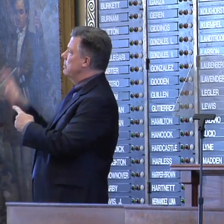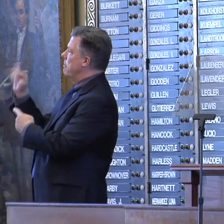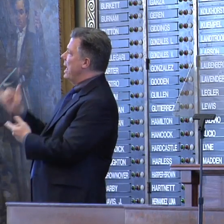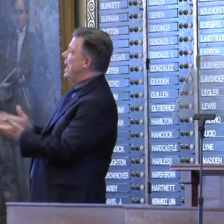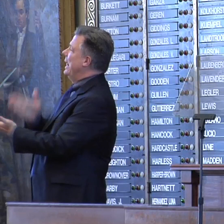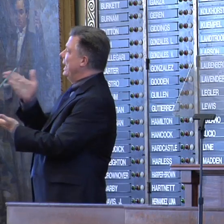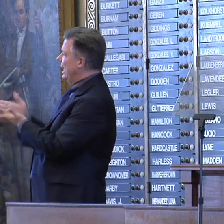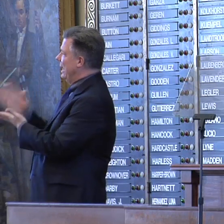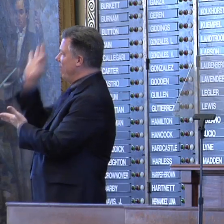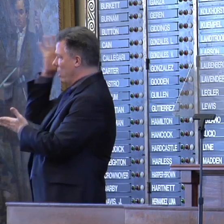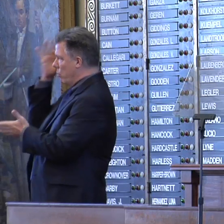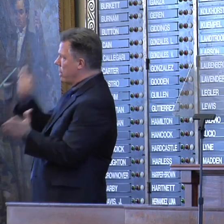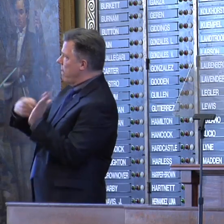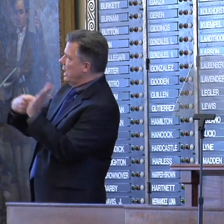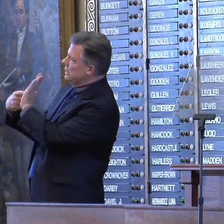mandates?